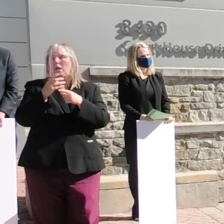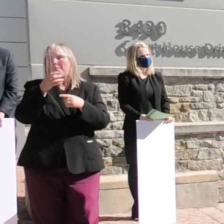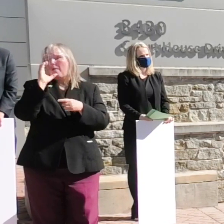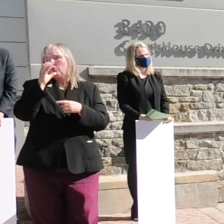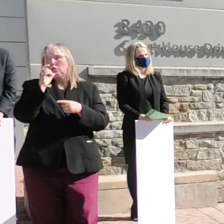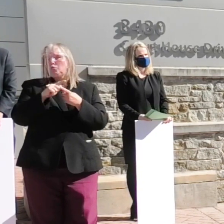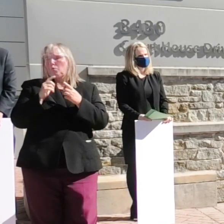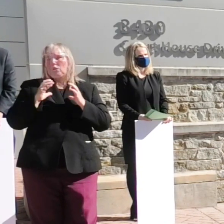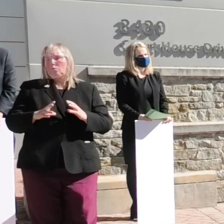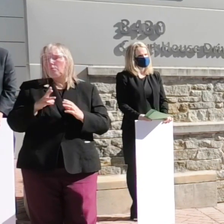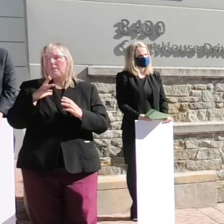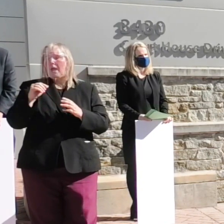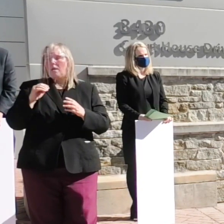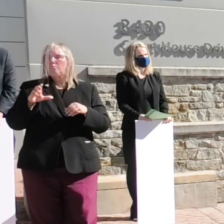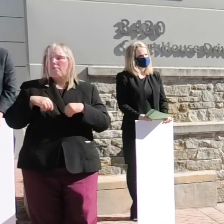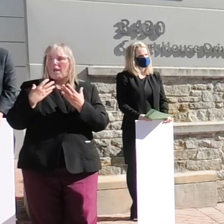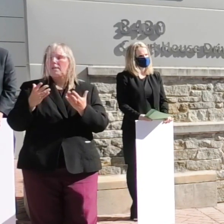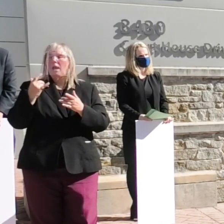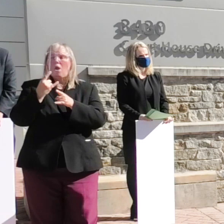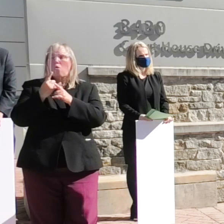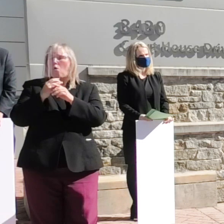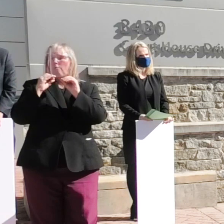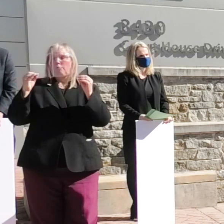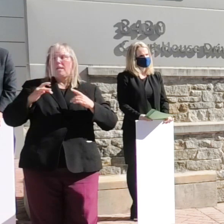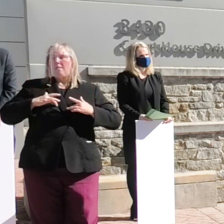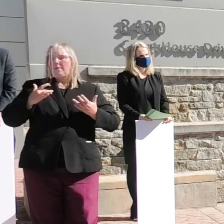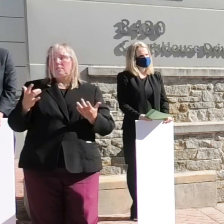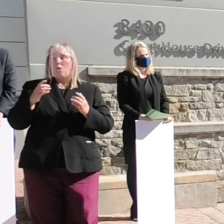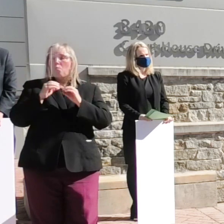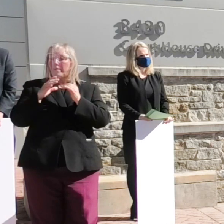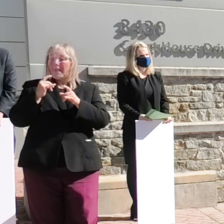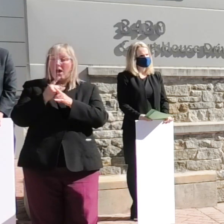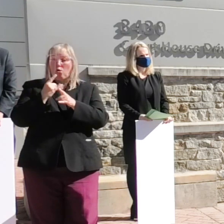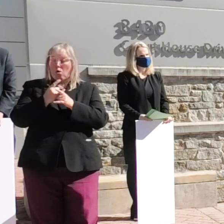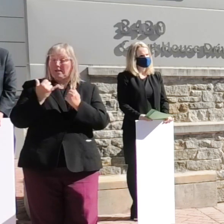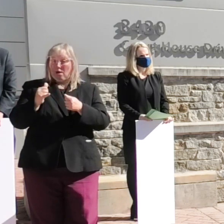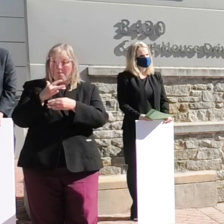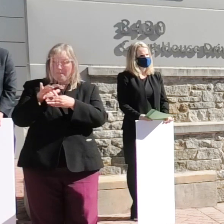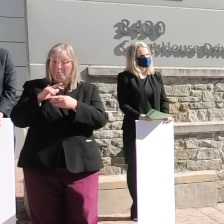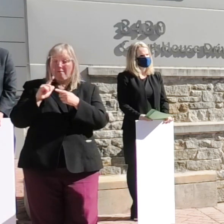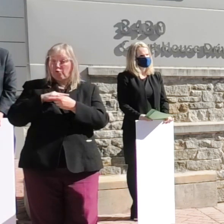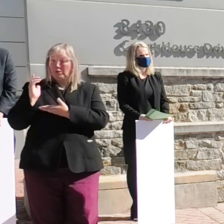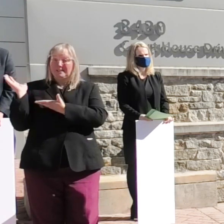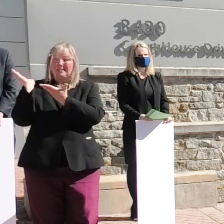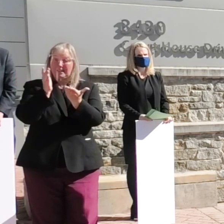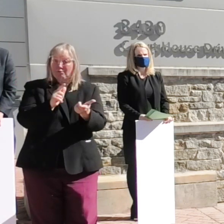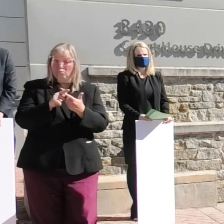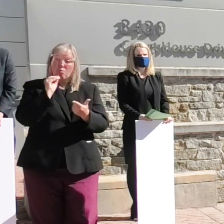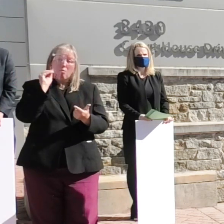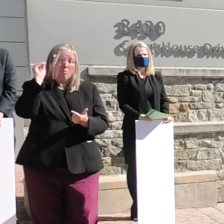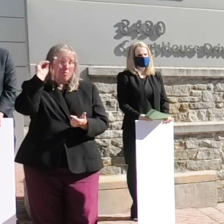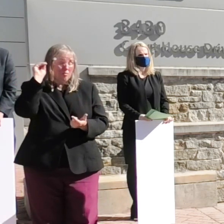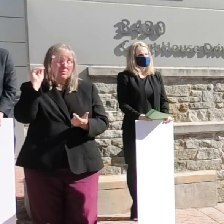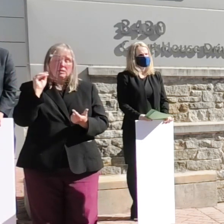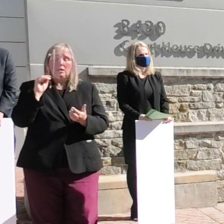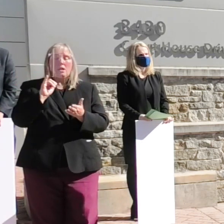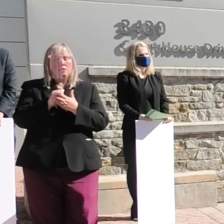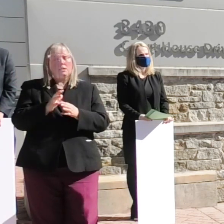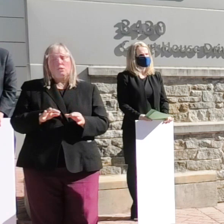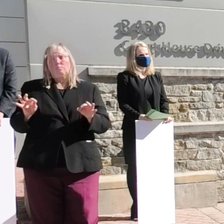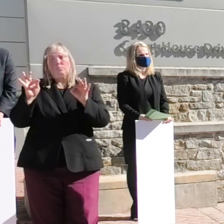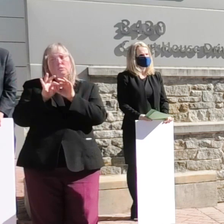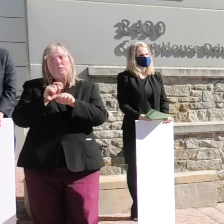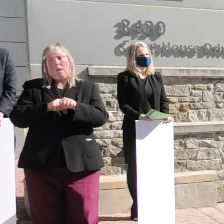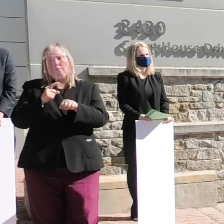consumers and hosting alcohol free events with alcohol now available for delivery to our homes it's a critical